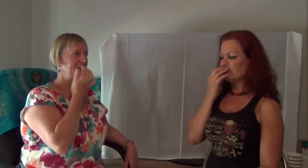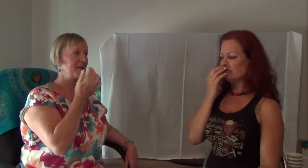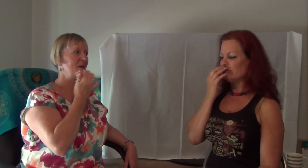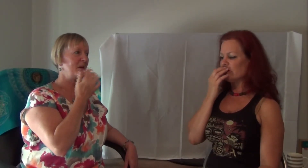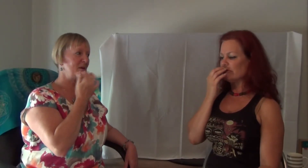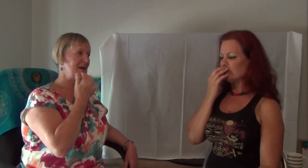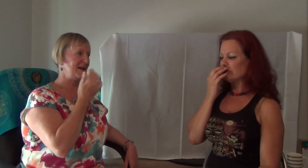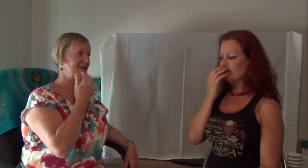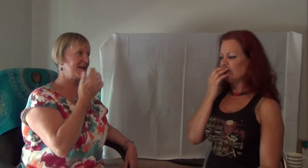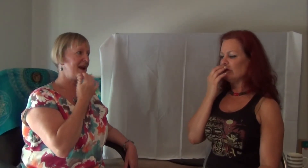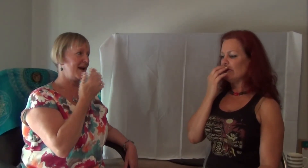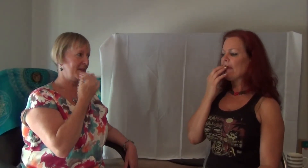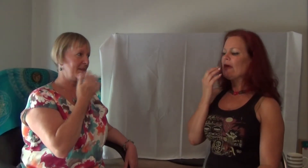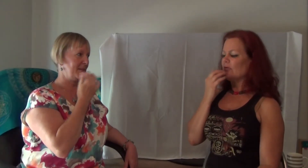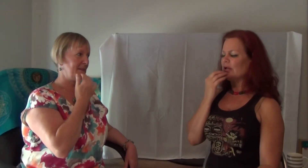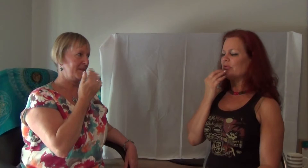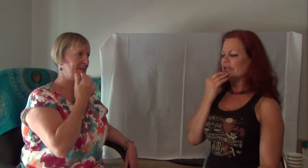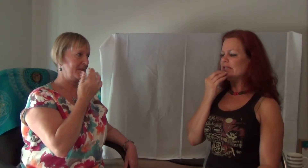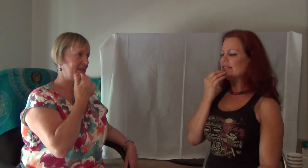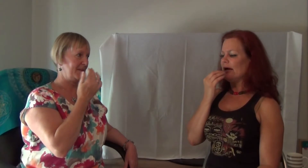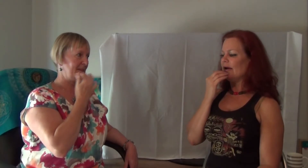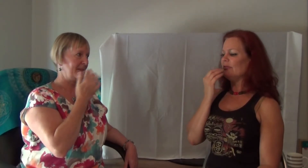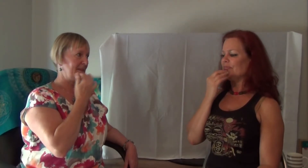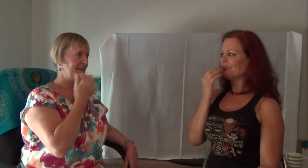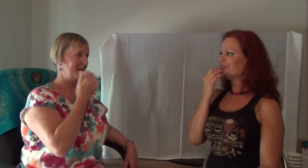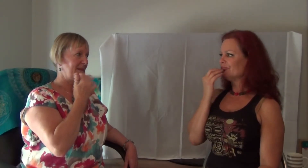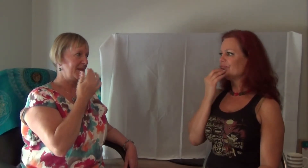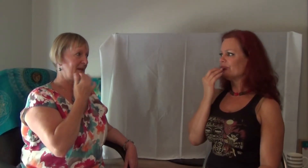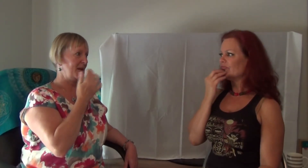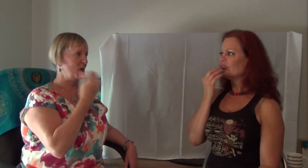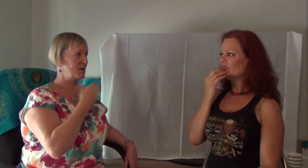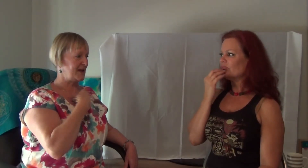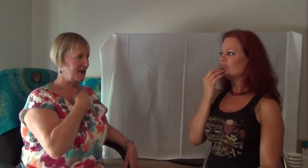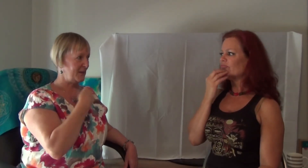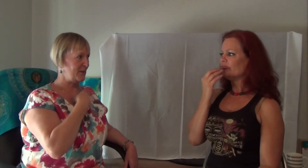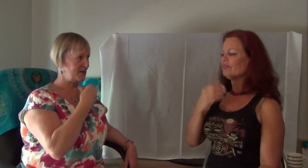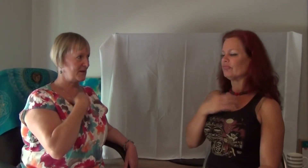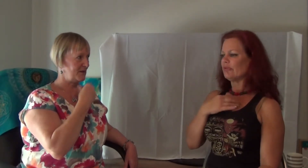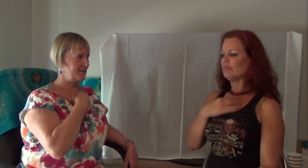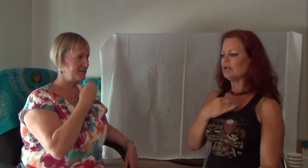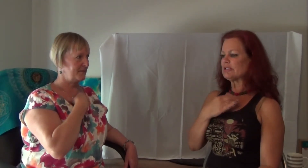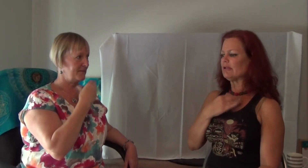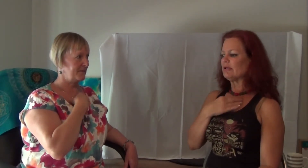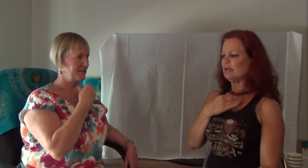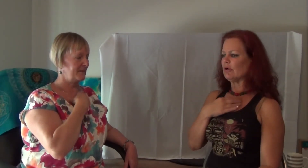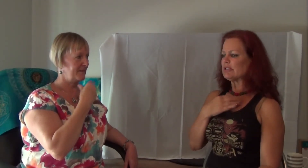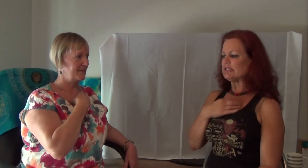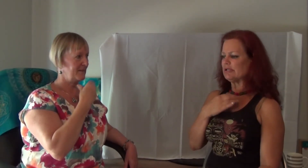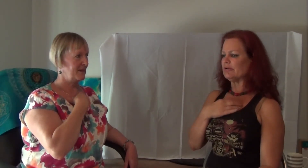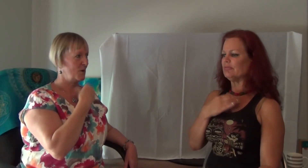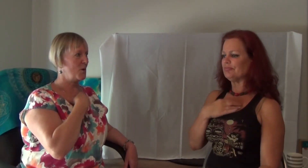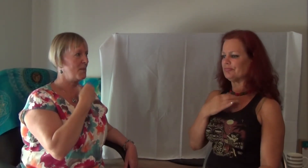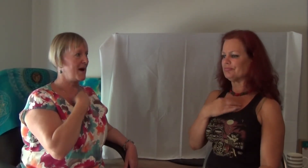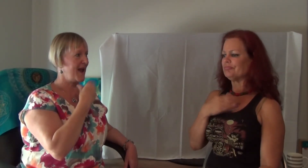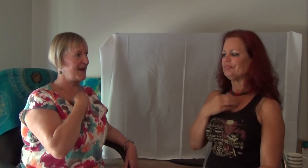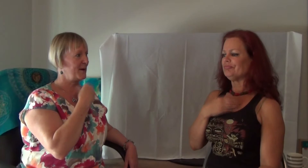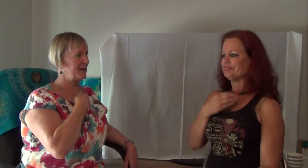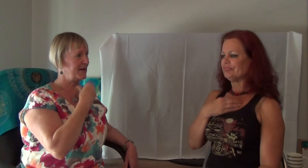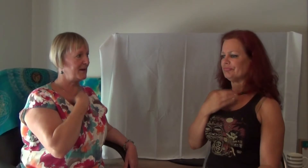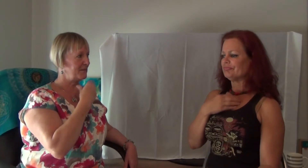I want to release that. I want to release that. Them all telling me what to do. Them all telling me what to do. All my anger at them.